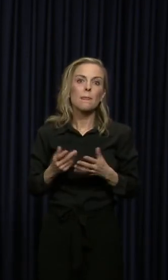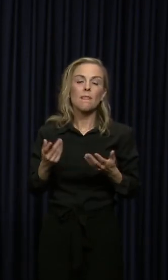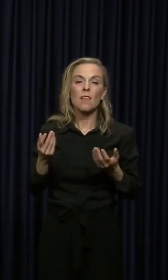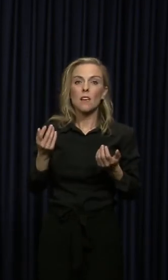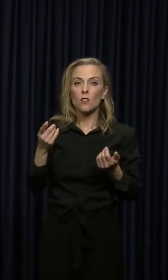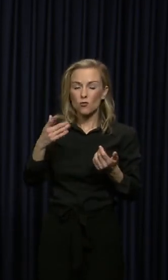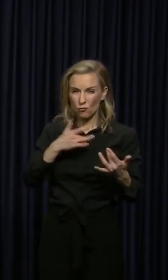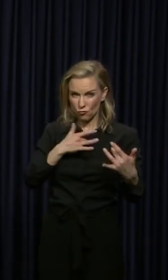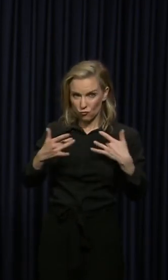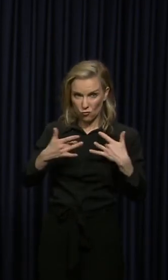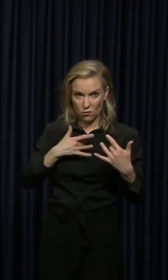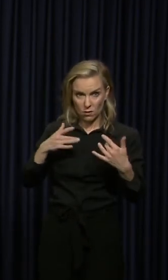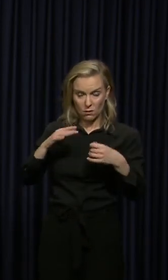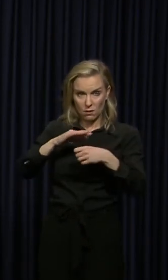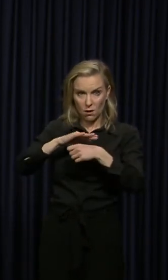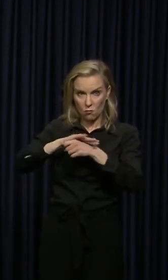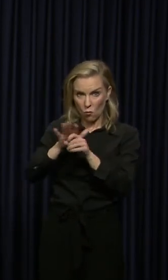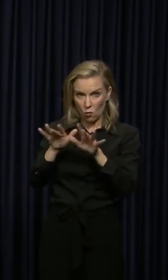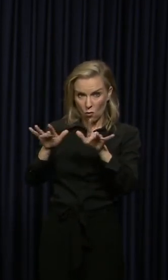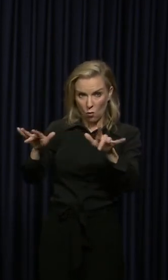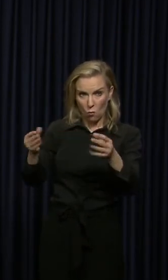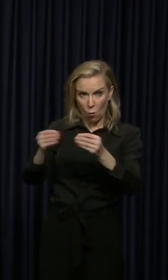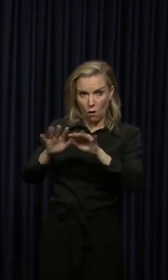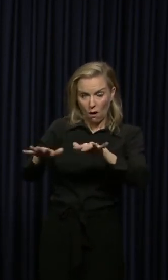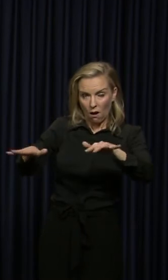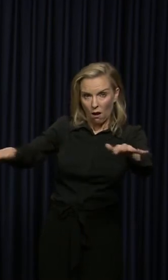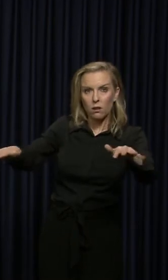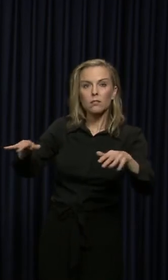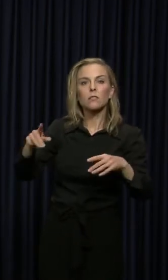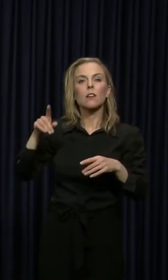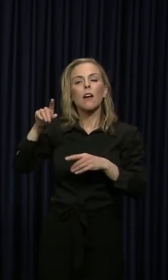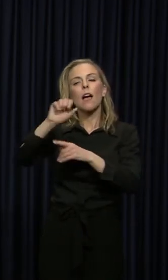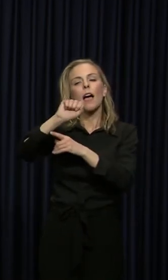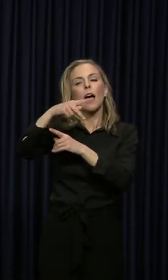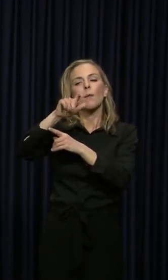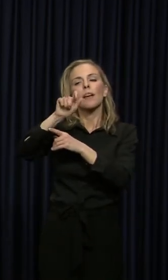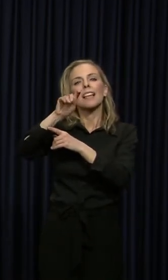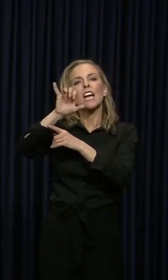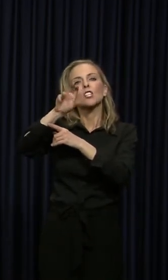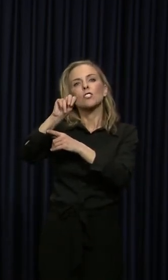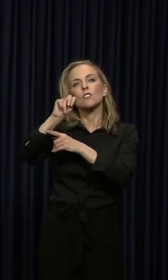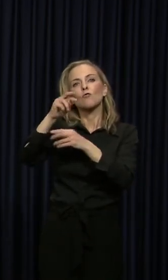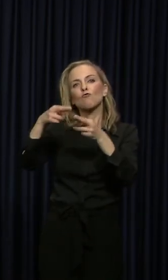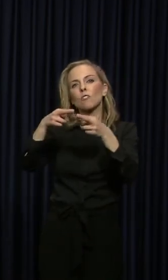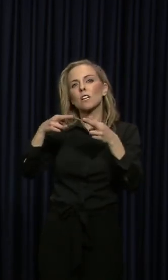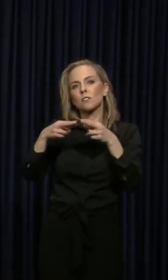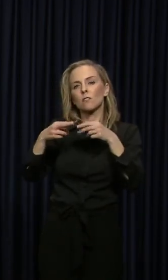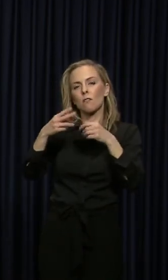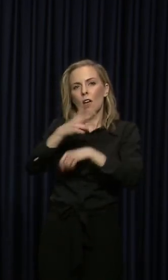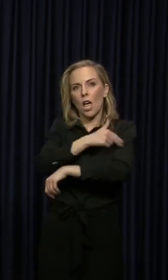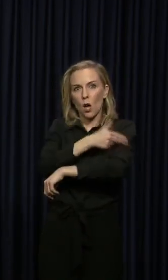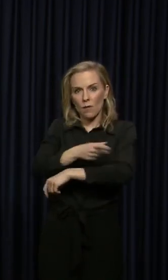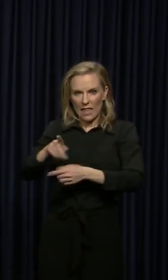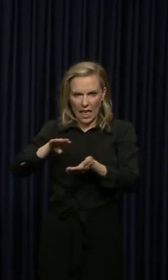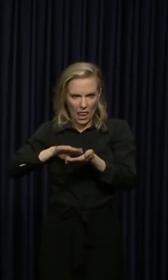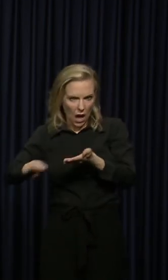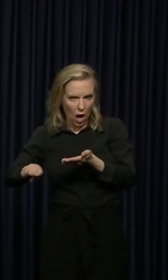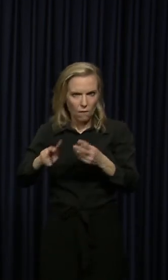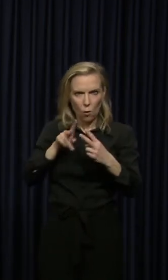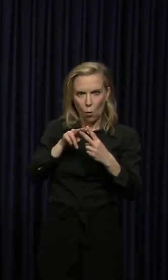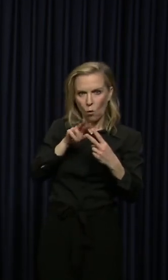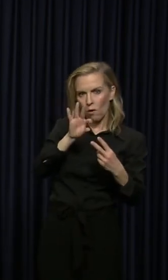more cases spread in that part of the state? The question is Appalachian Regional Hospital. Uh, did they lay off or furlough? Uh,